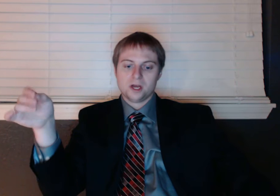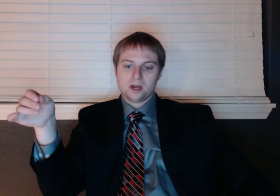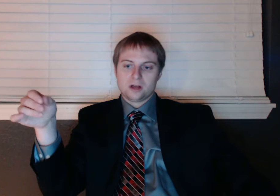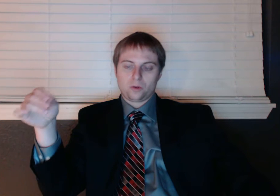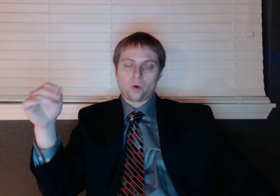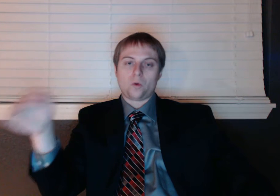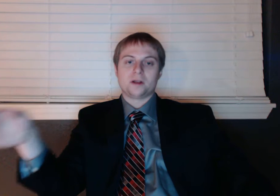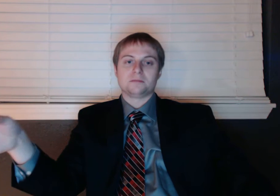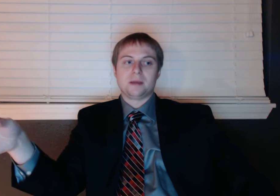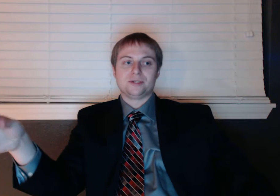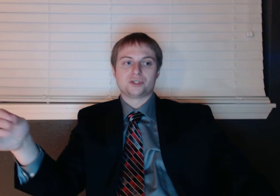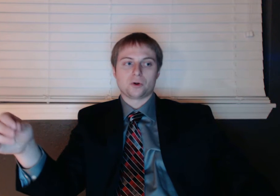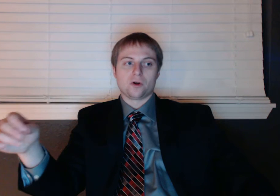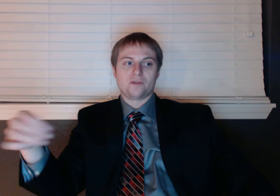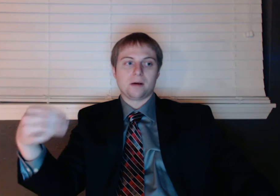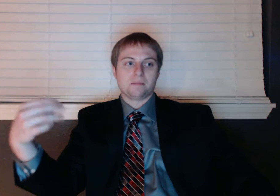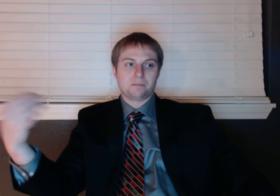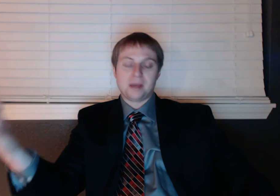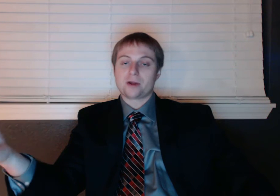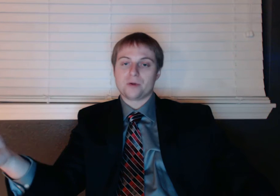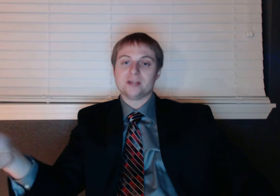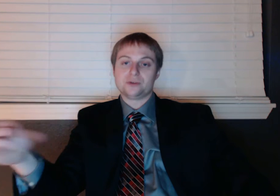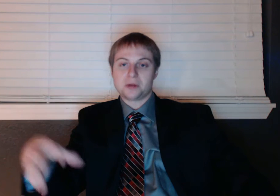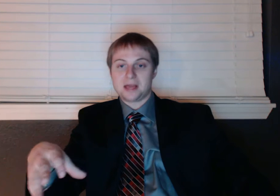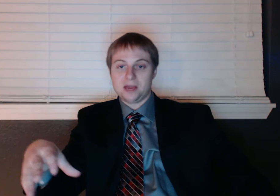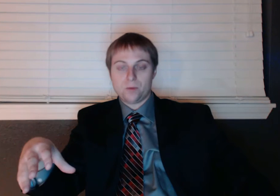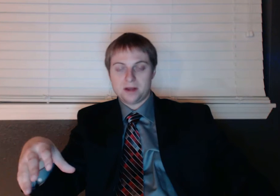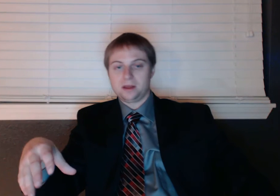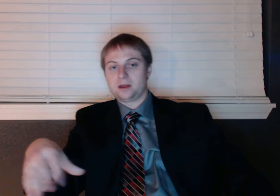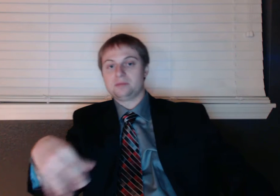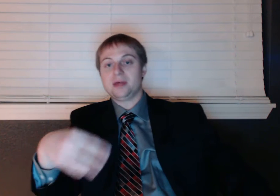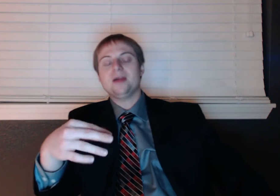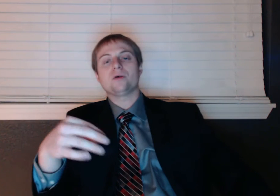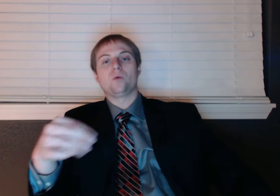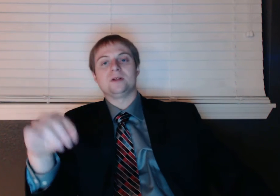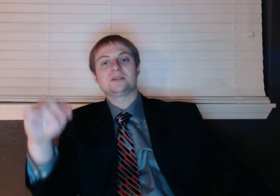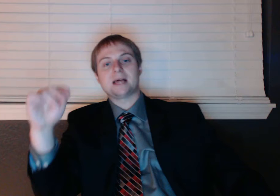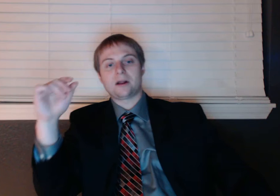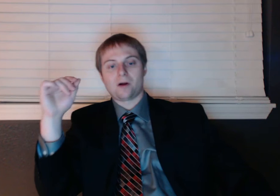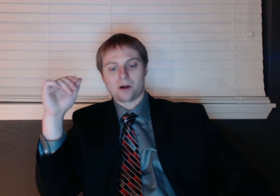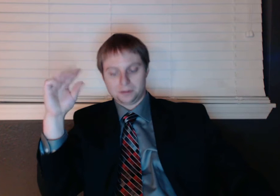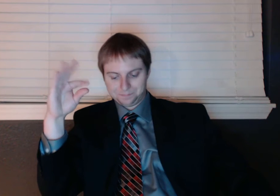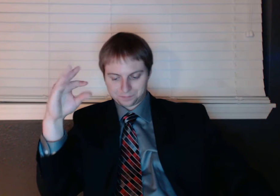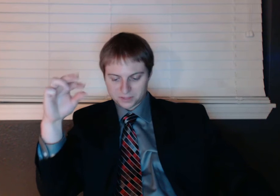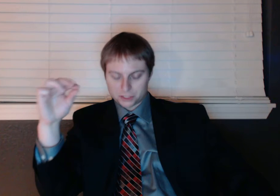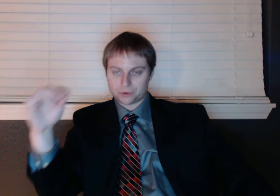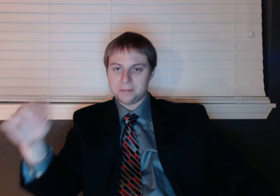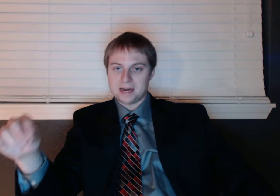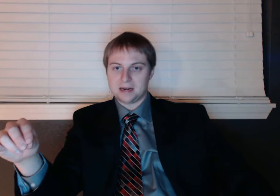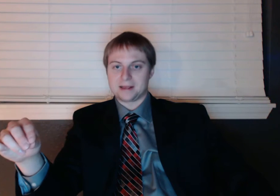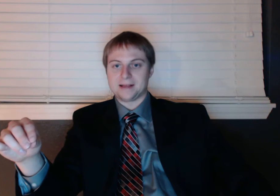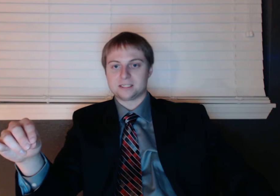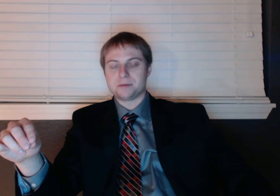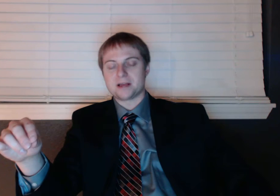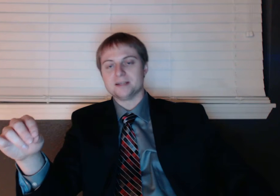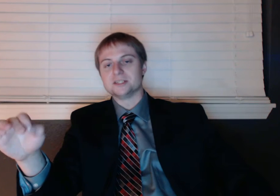don't want to maybe serve a bakery to a gay wedding. They are the ones that are discriminated against because